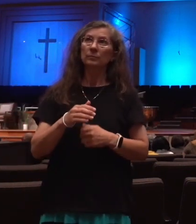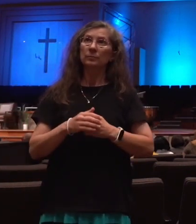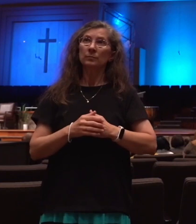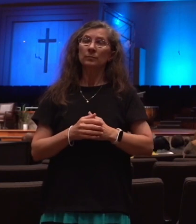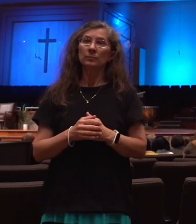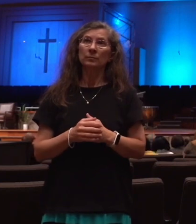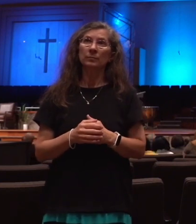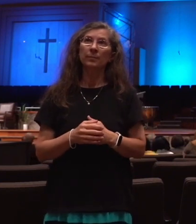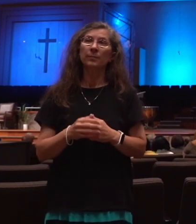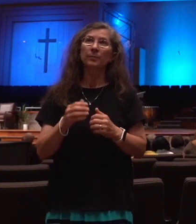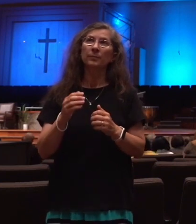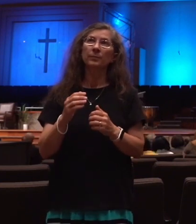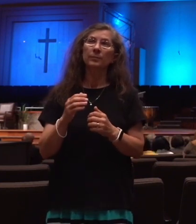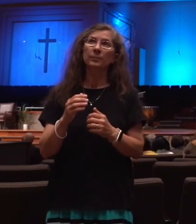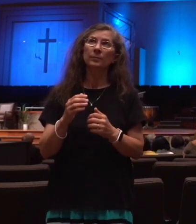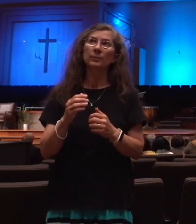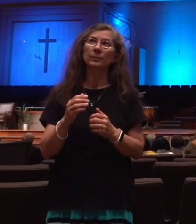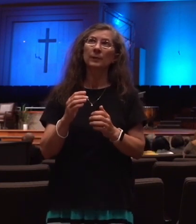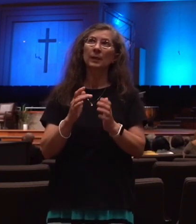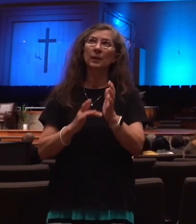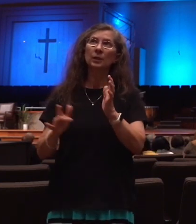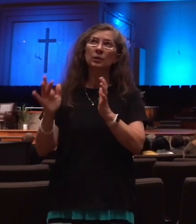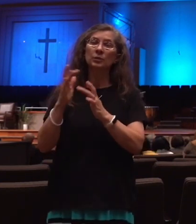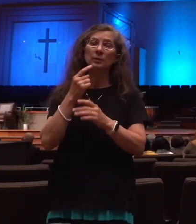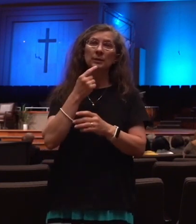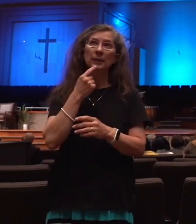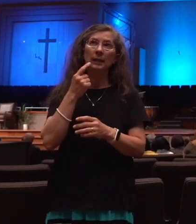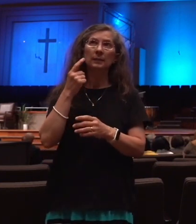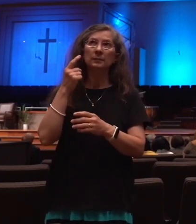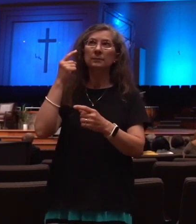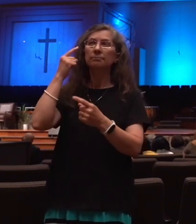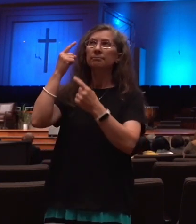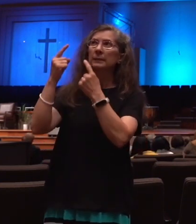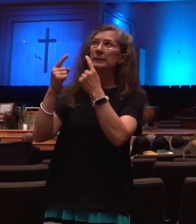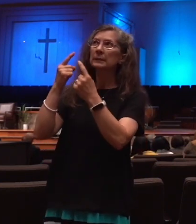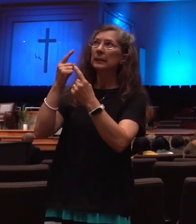Behold, therefore, consider the goodness and severity of God.